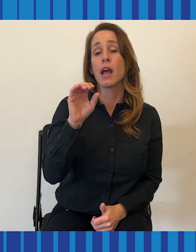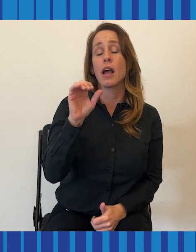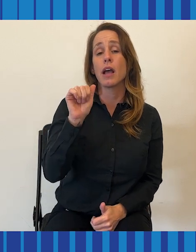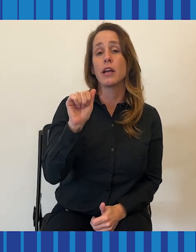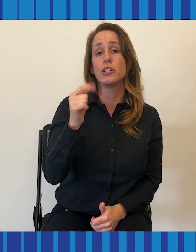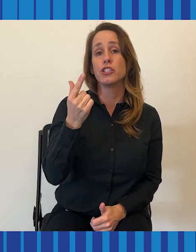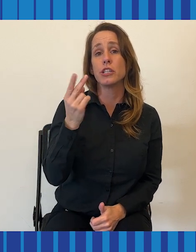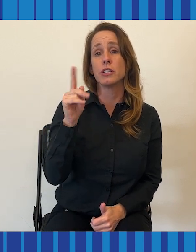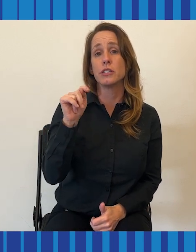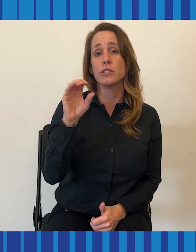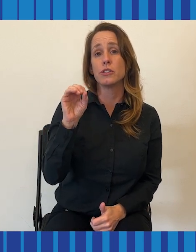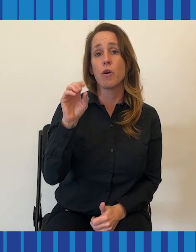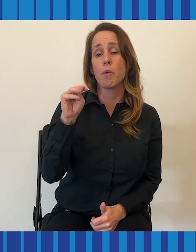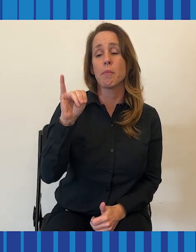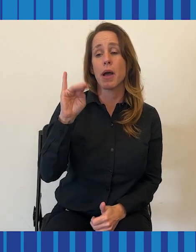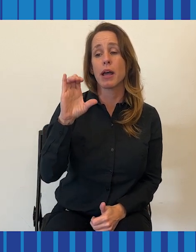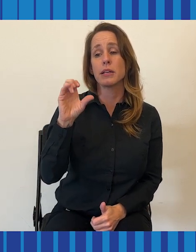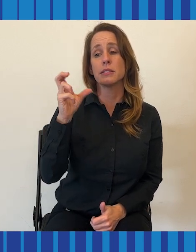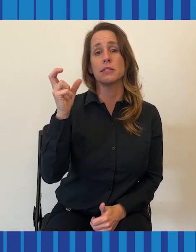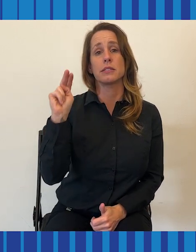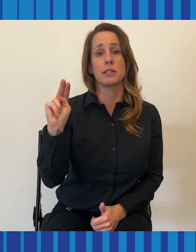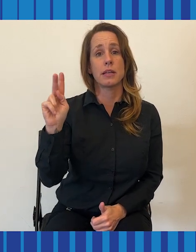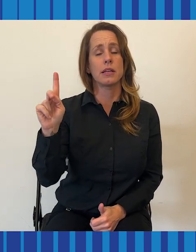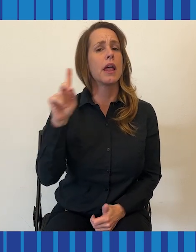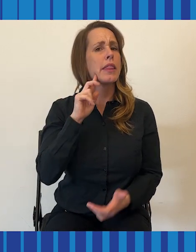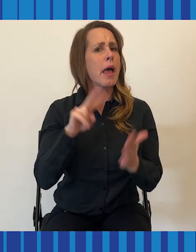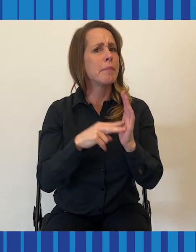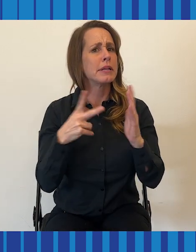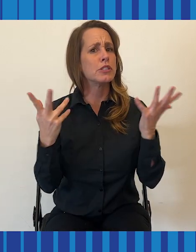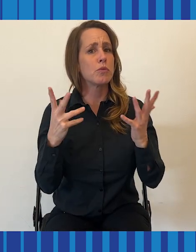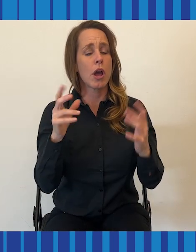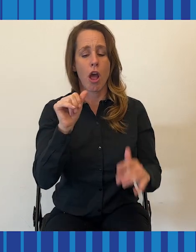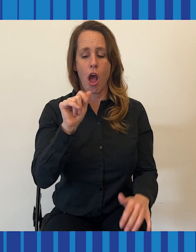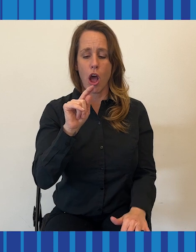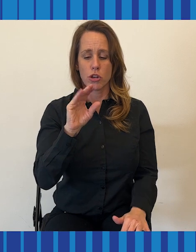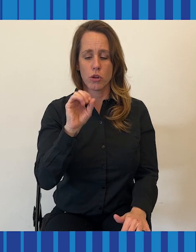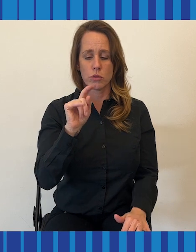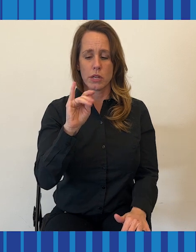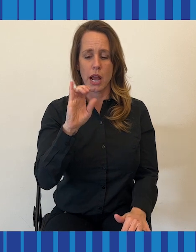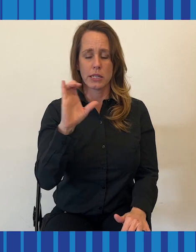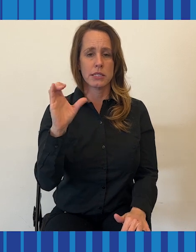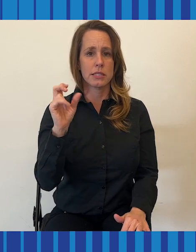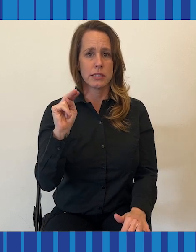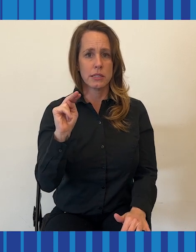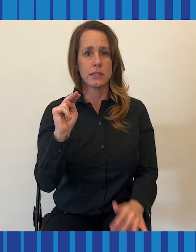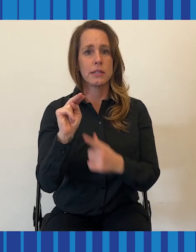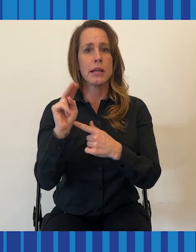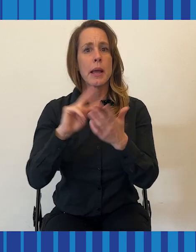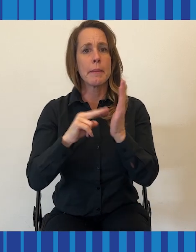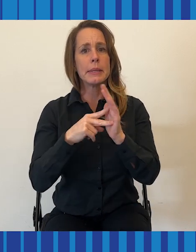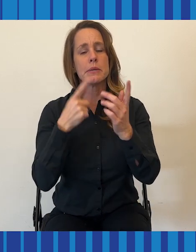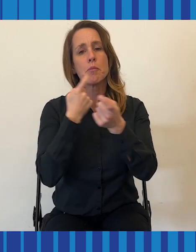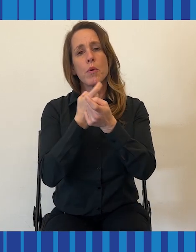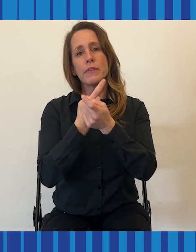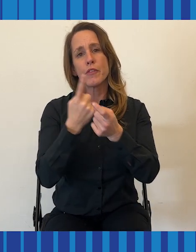Stephanie It's gentamicin. And autotoxic just means it's poisonous to your ear, basically.